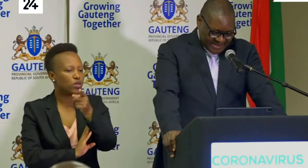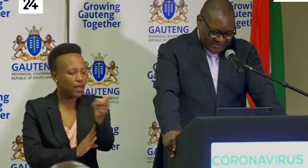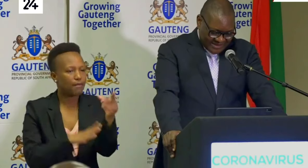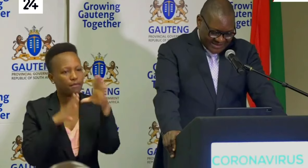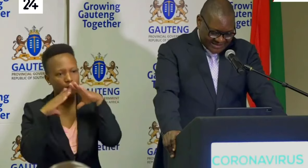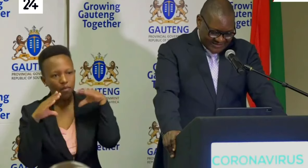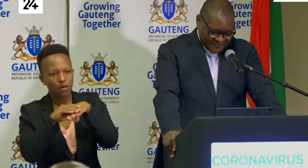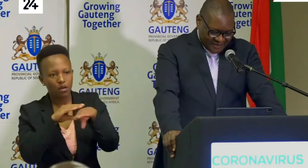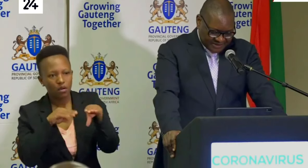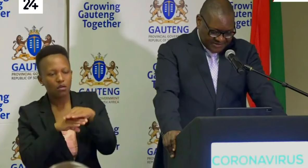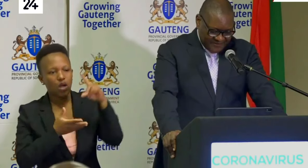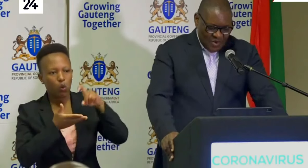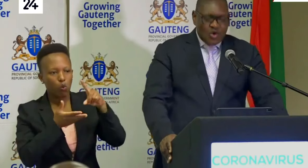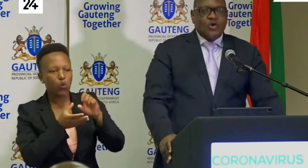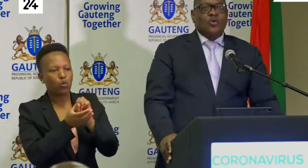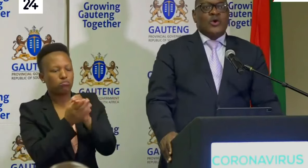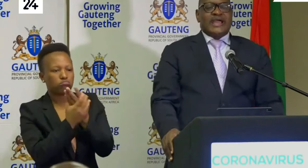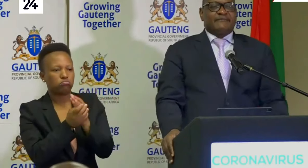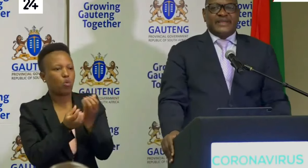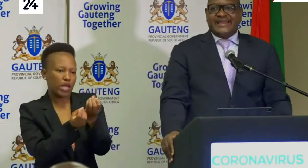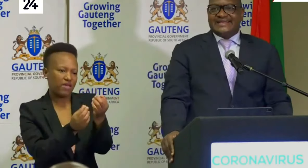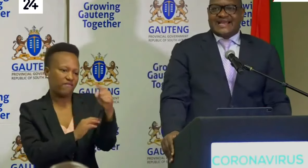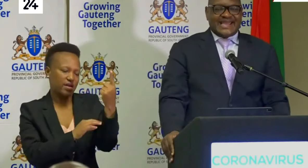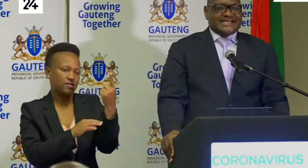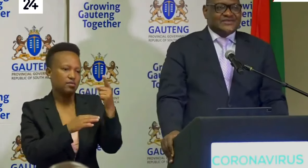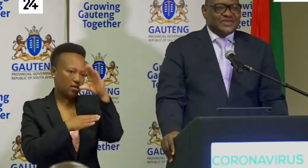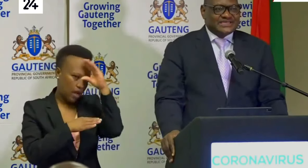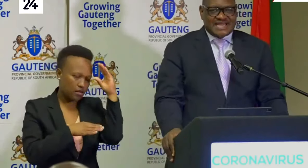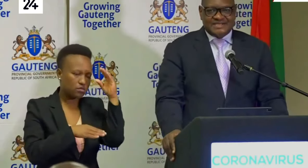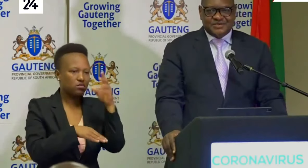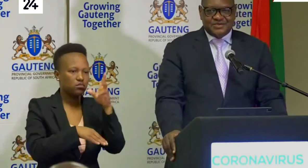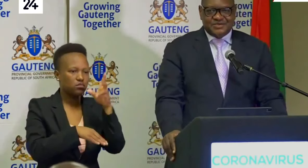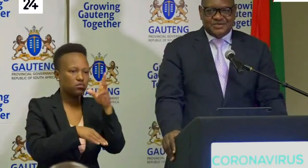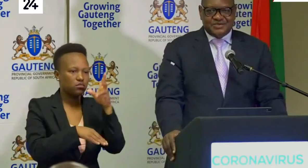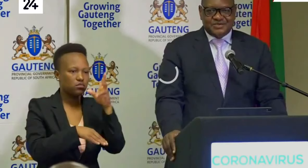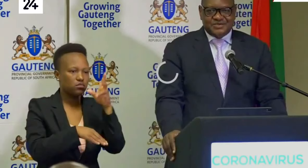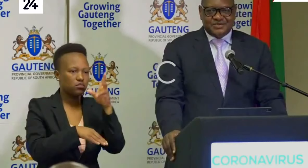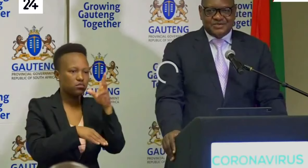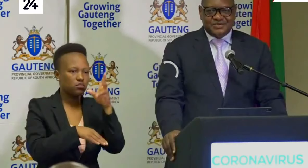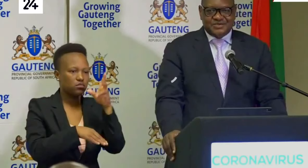healthcare workers first. We have been interacting with the trade unions